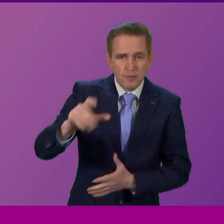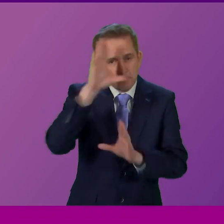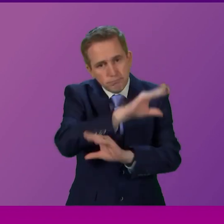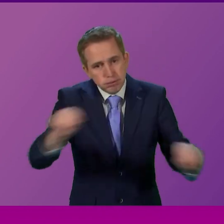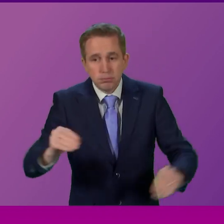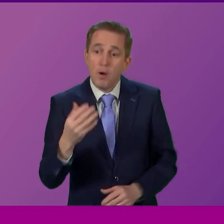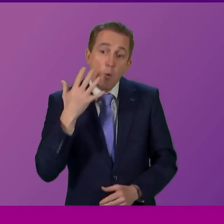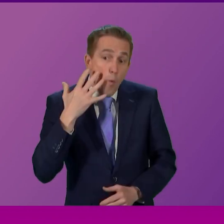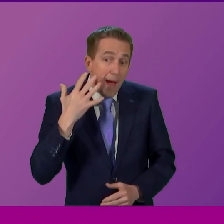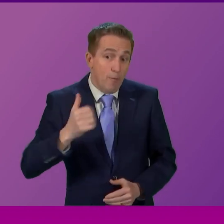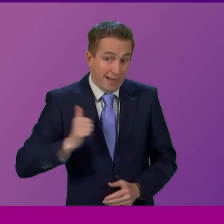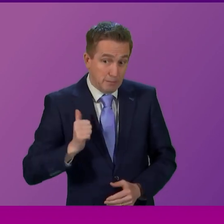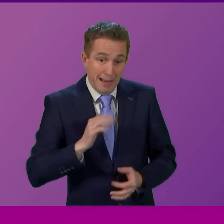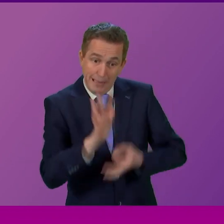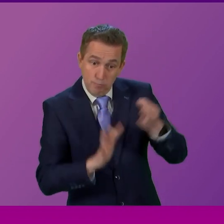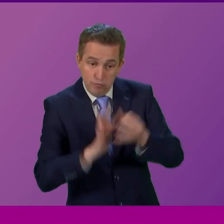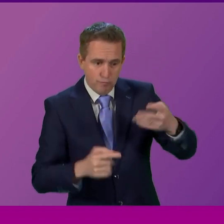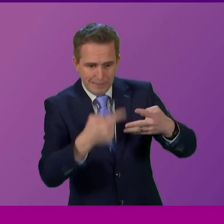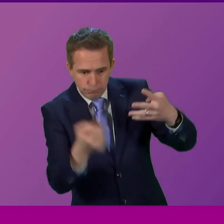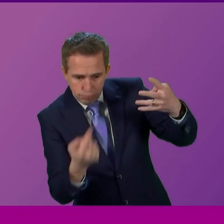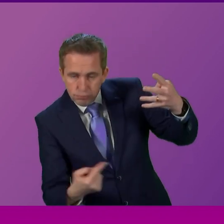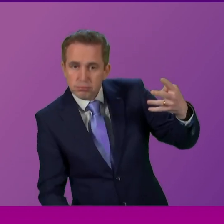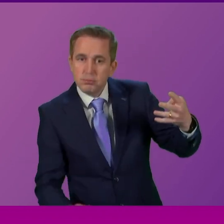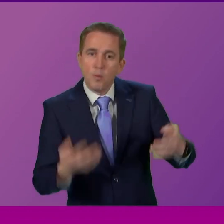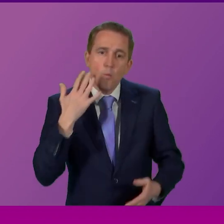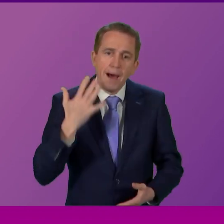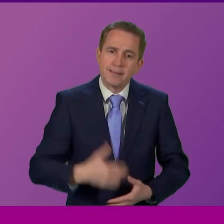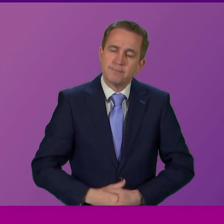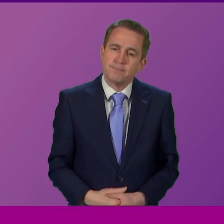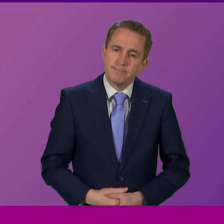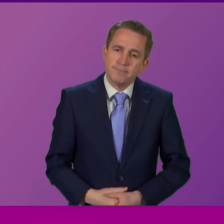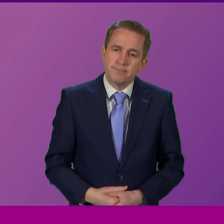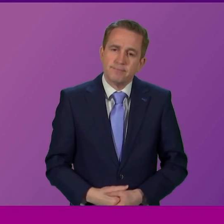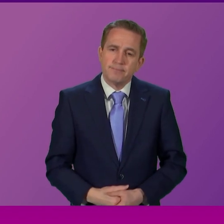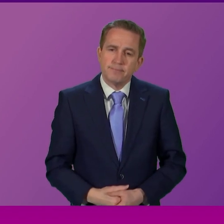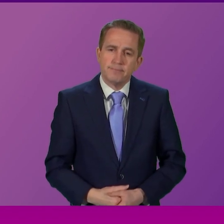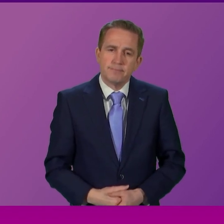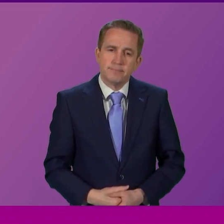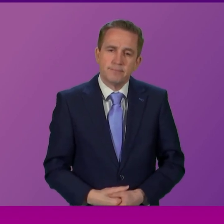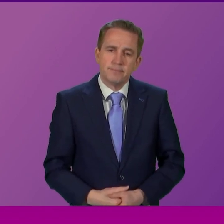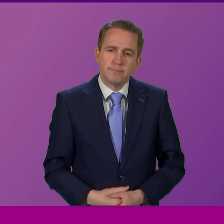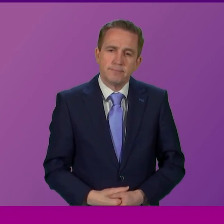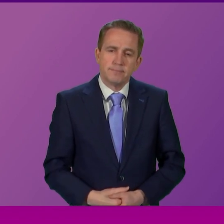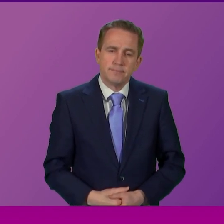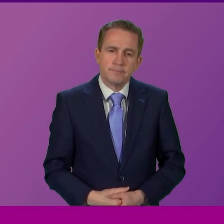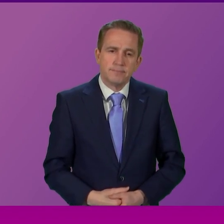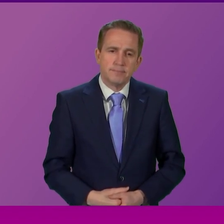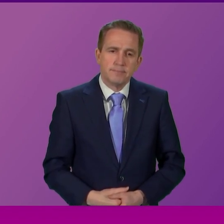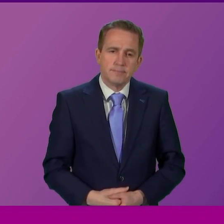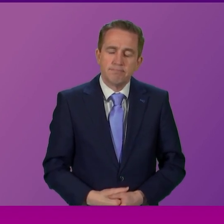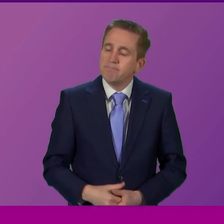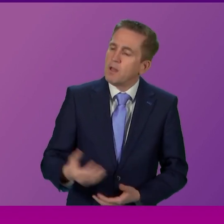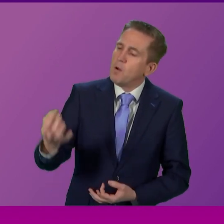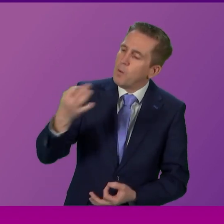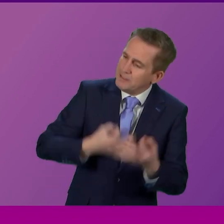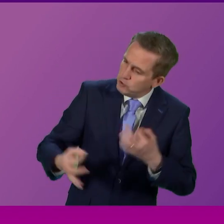to see significant improvements? Cabinet Secretary. Can I thank the Member for the question?